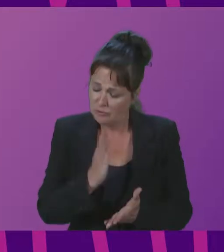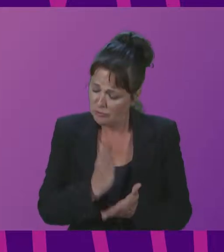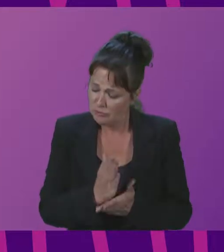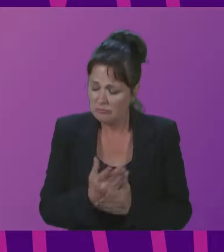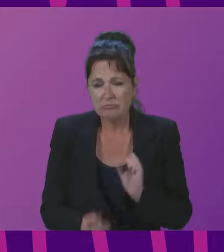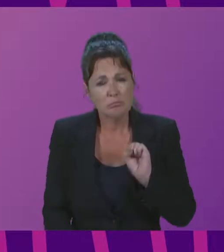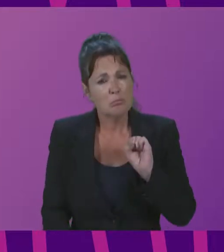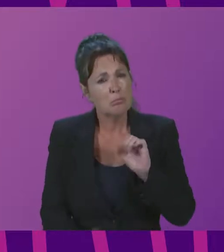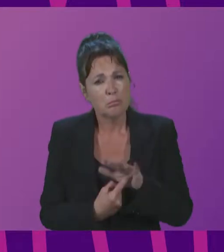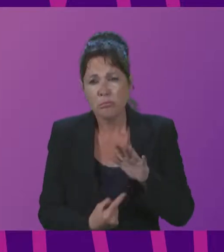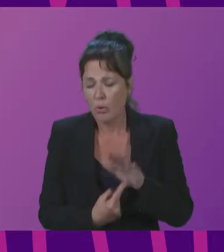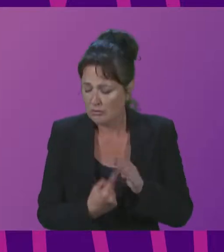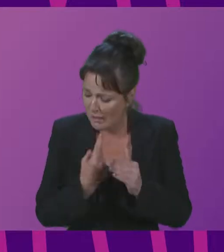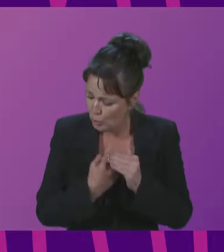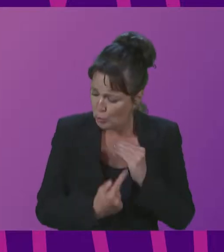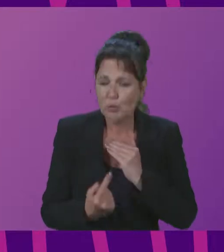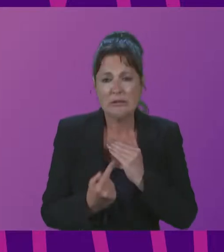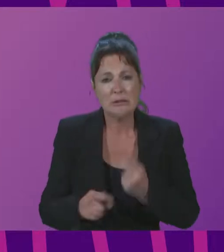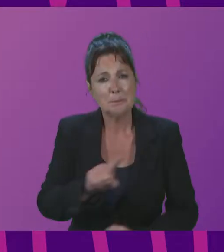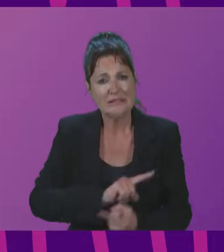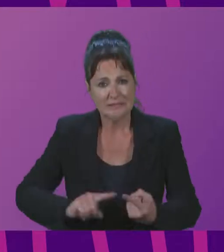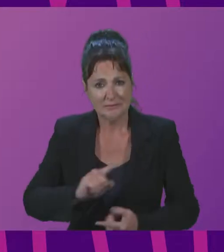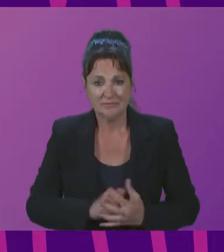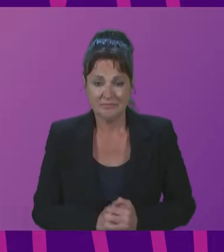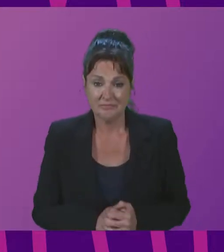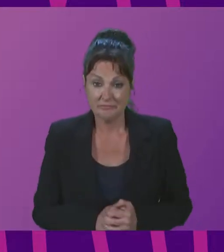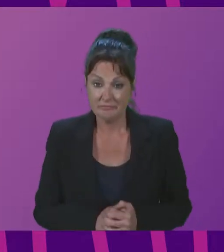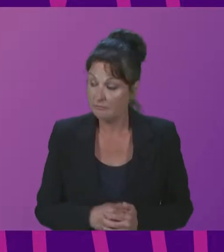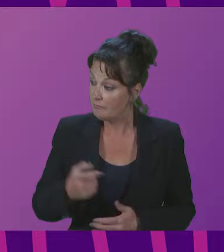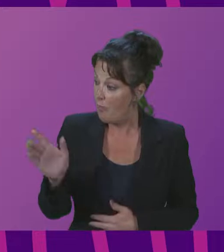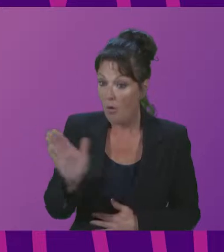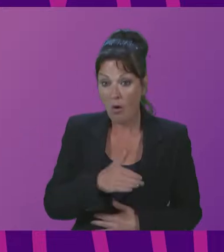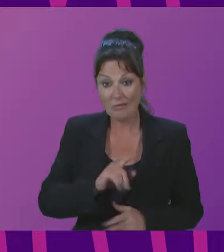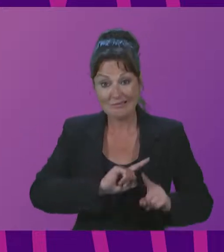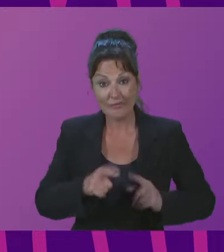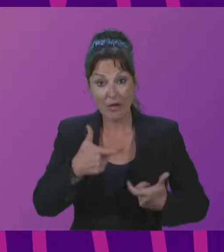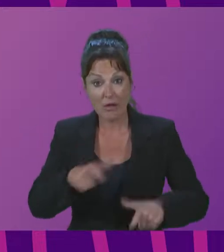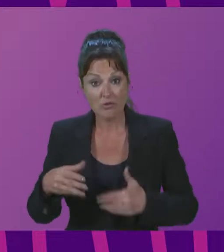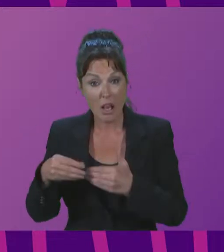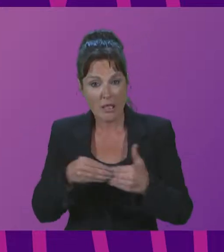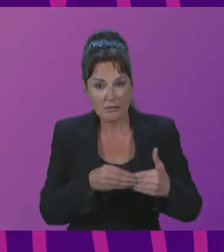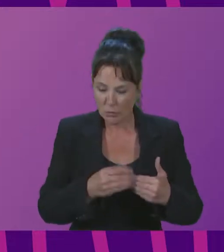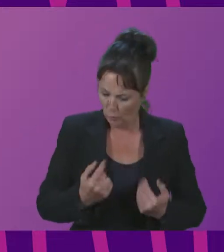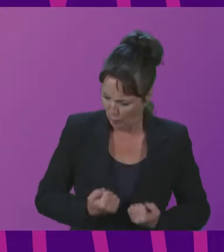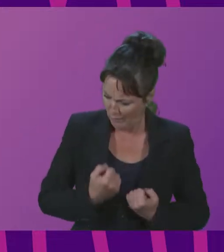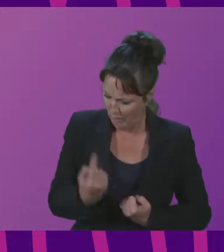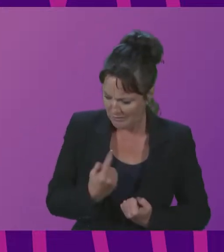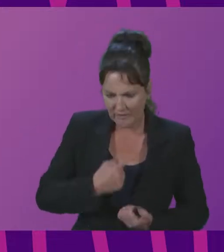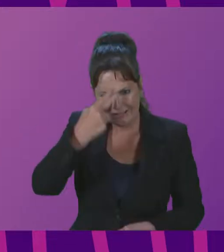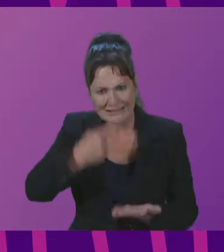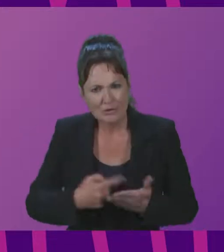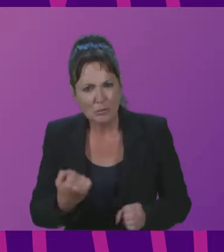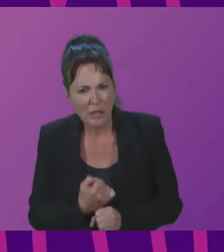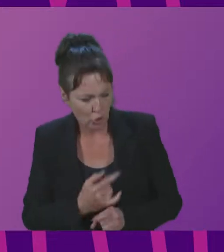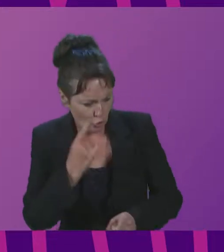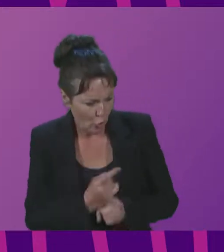important and unique summit. Being together as leaders, decision makers, talking about